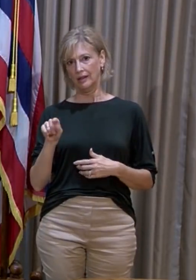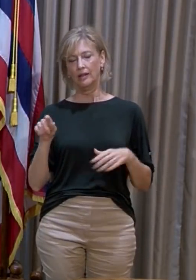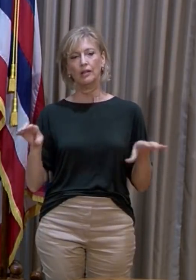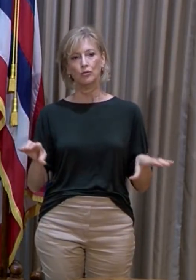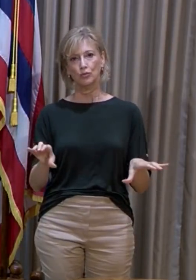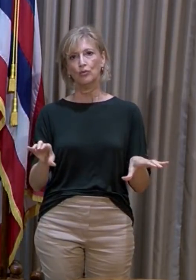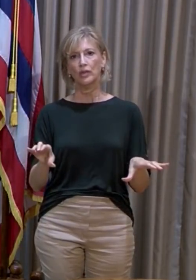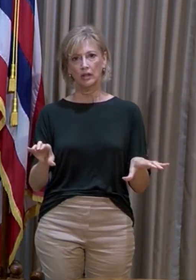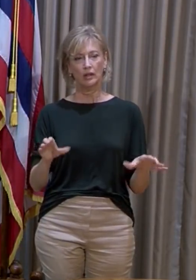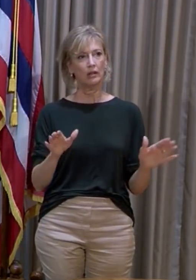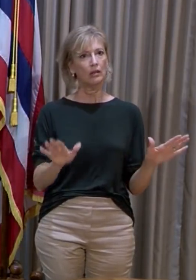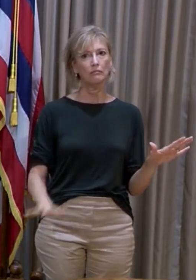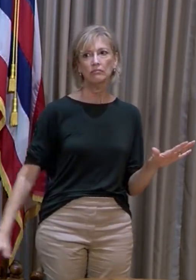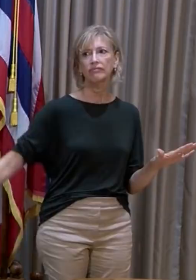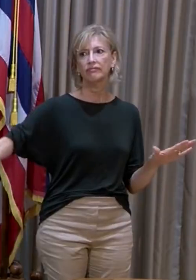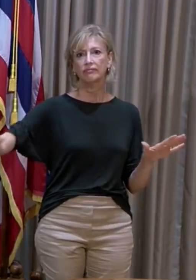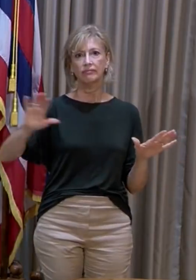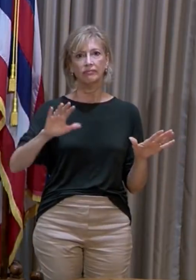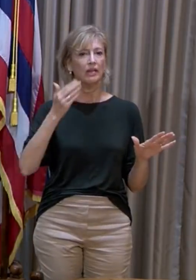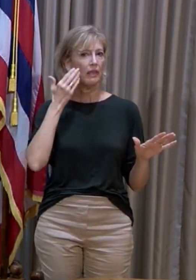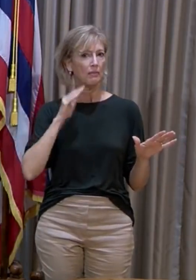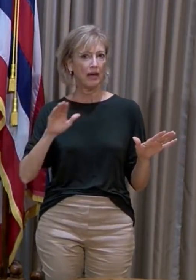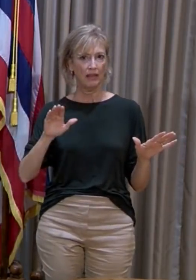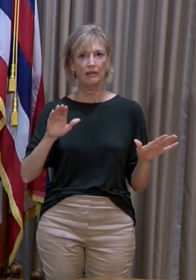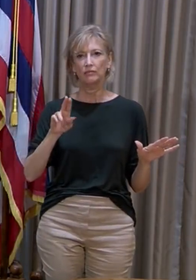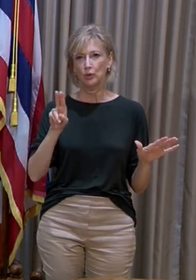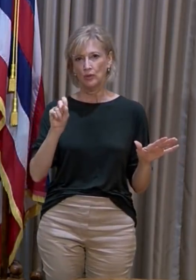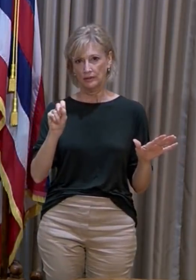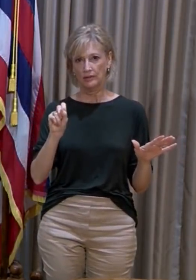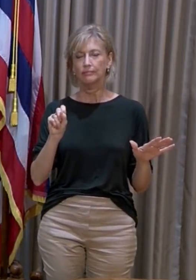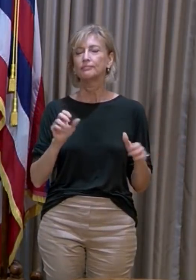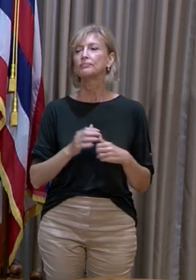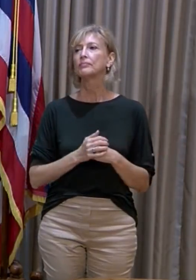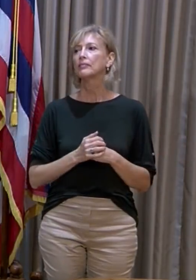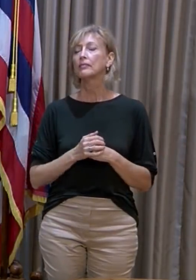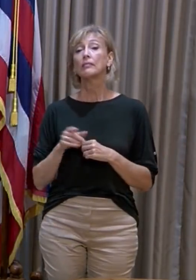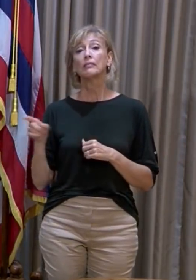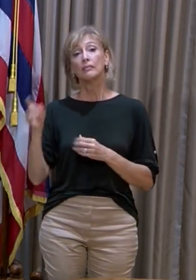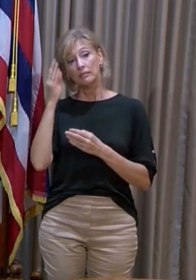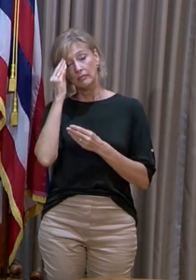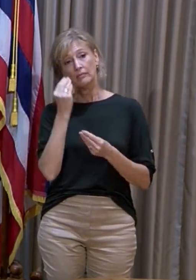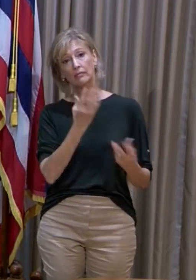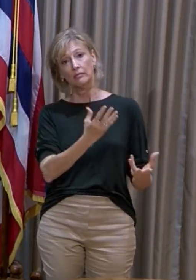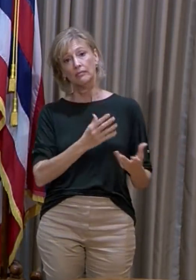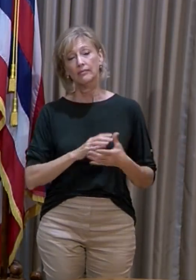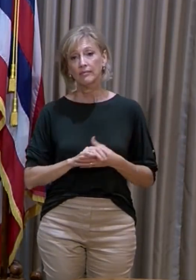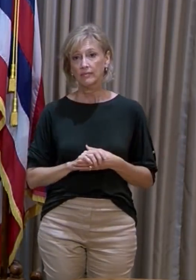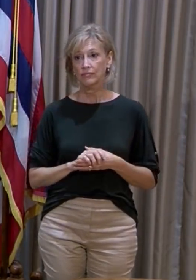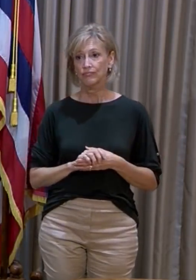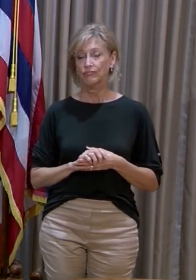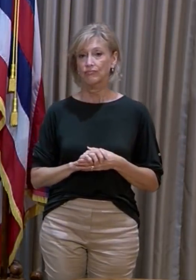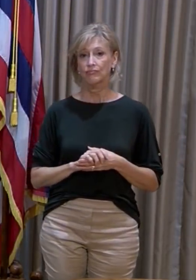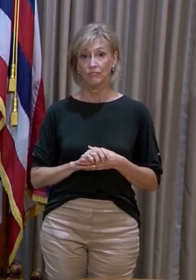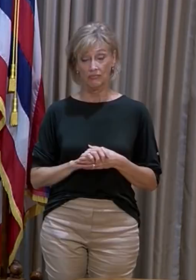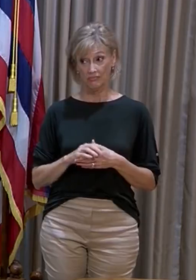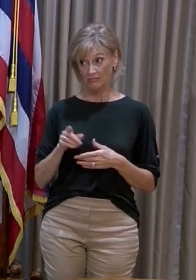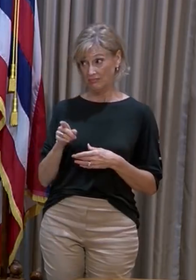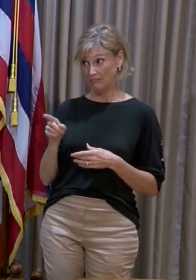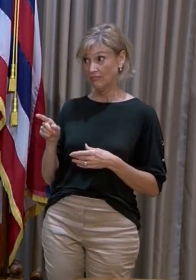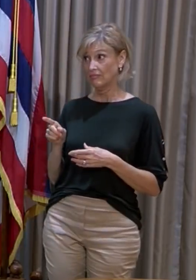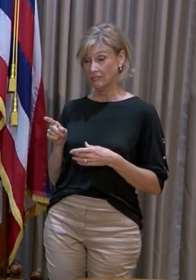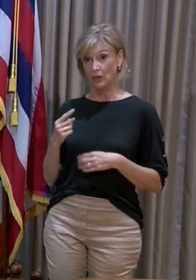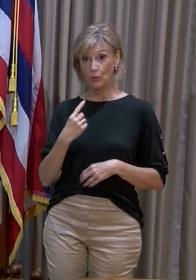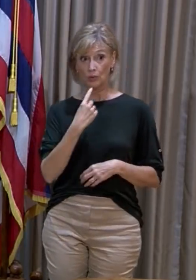across the country. And they reported that of those